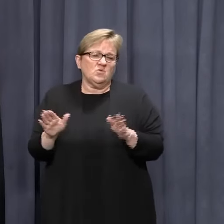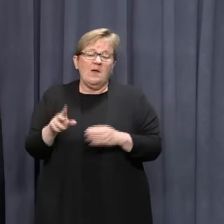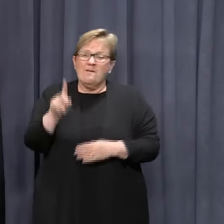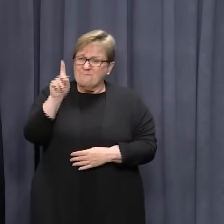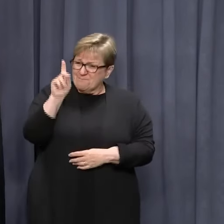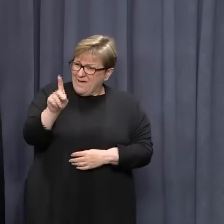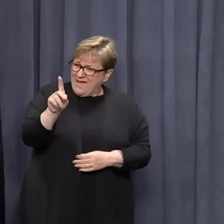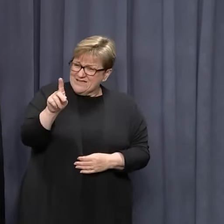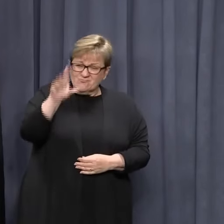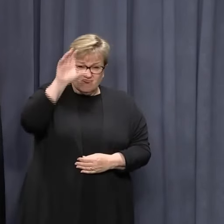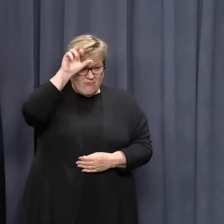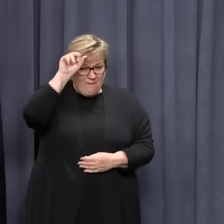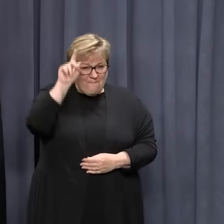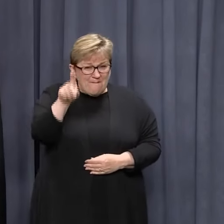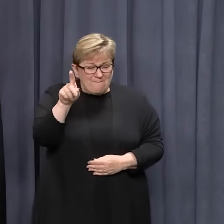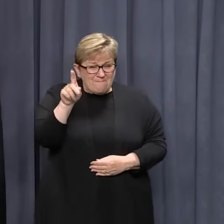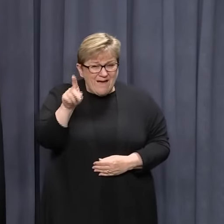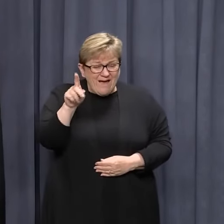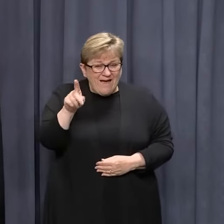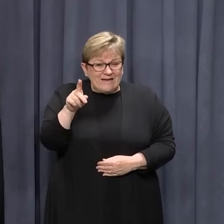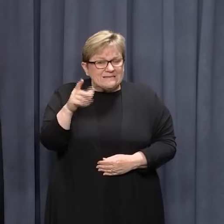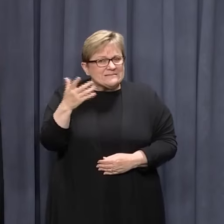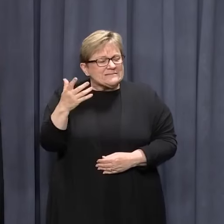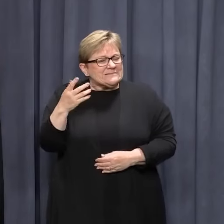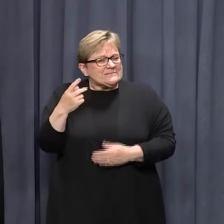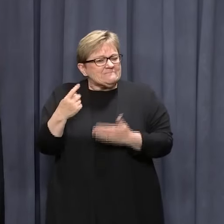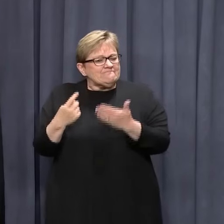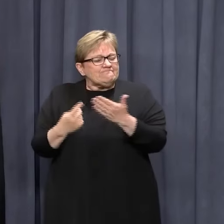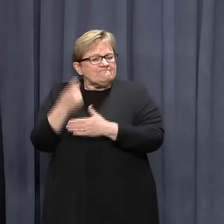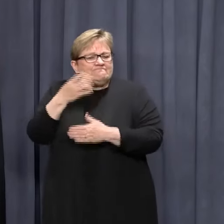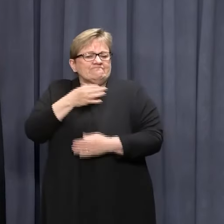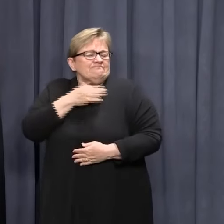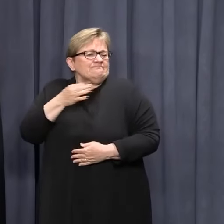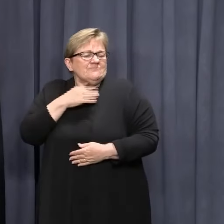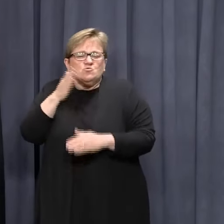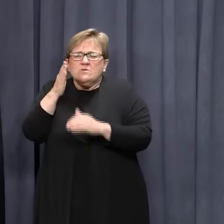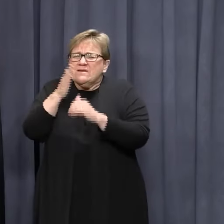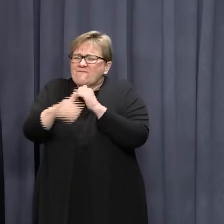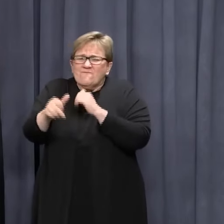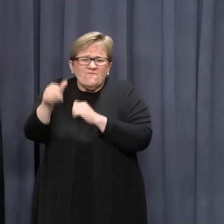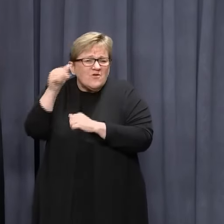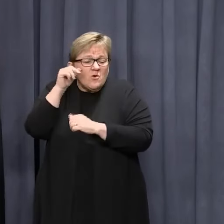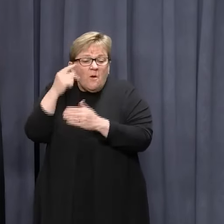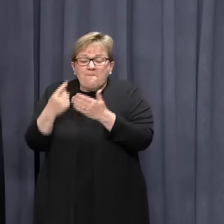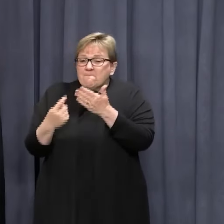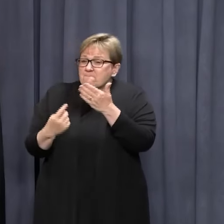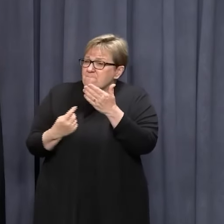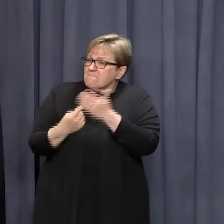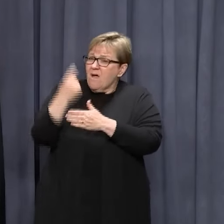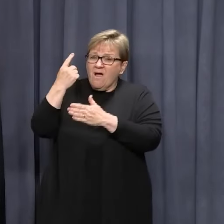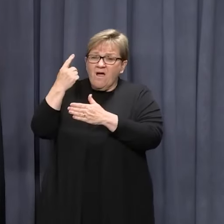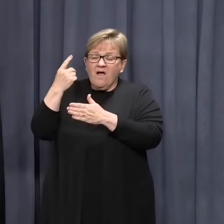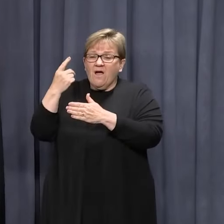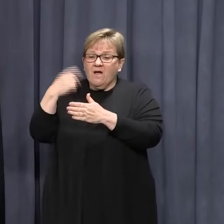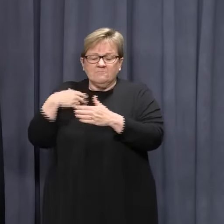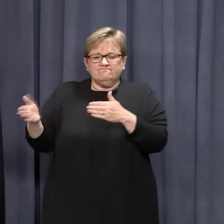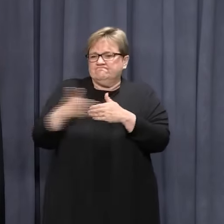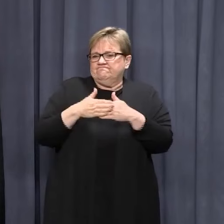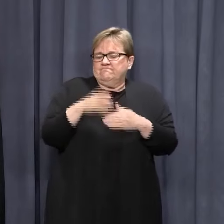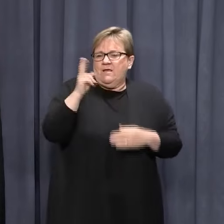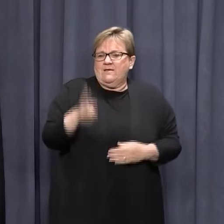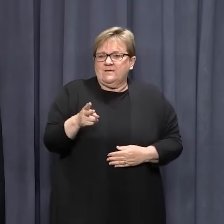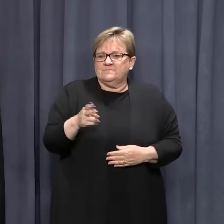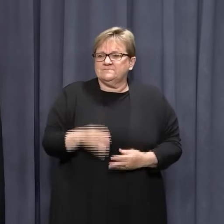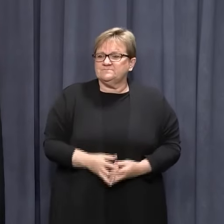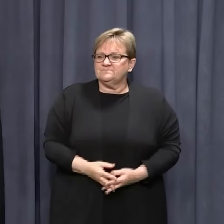But bear in mind, there's always the prospect, depending upon any safety concerns, that the hard border might come up again.